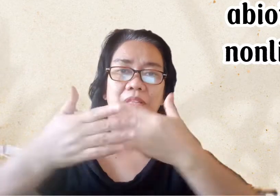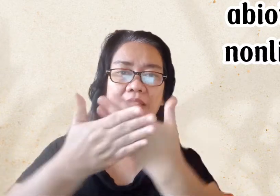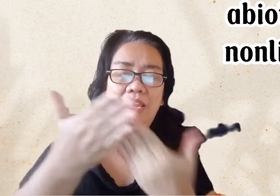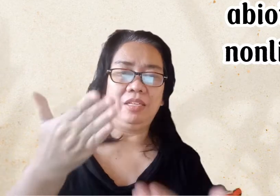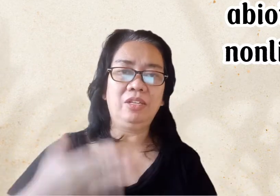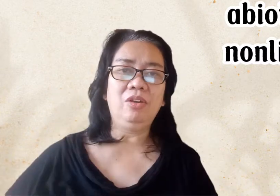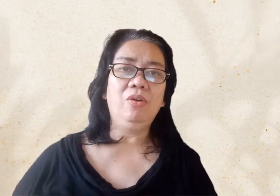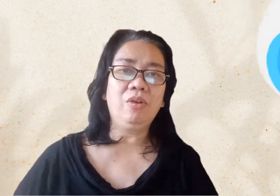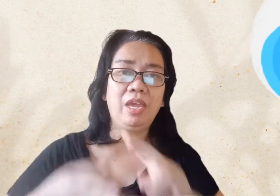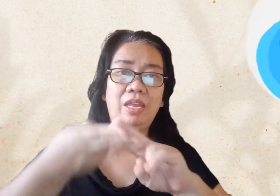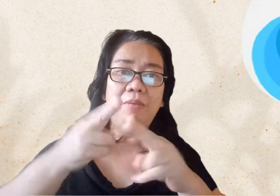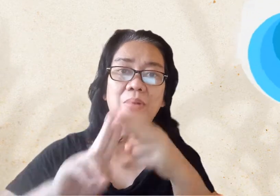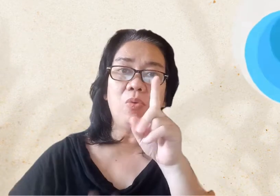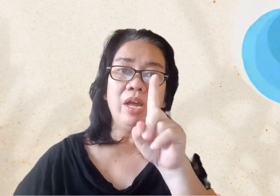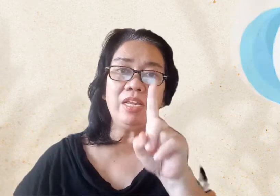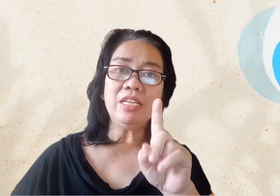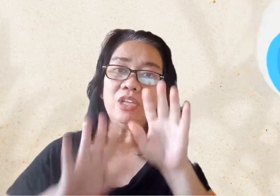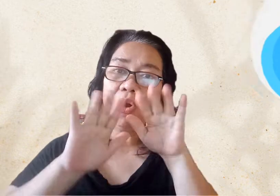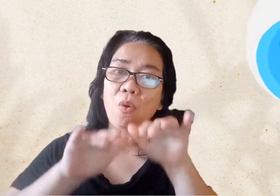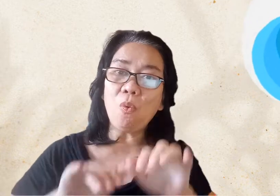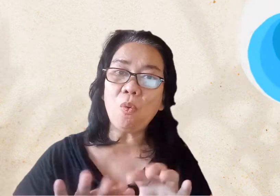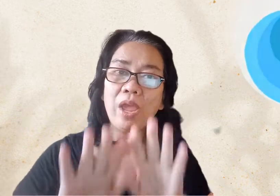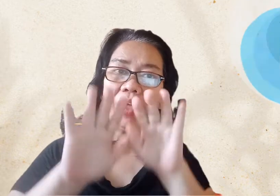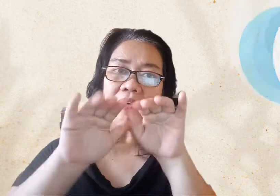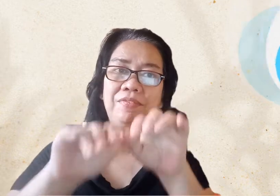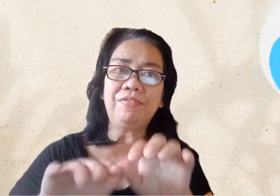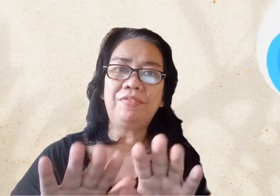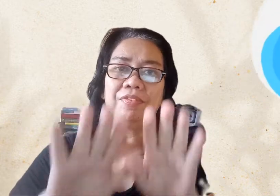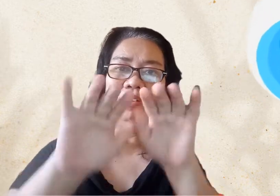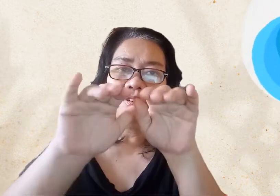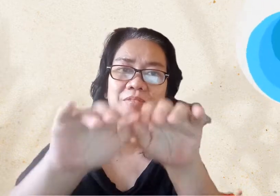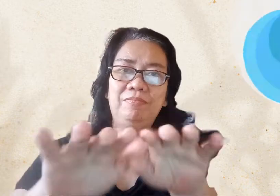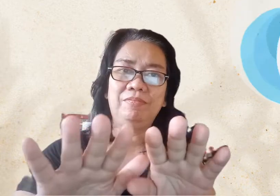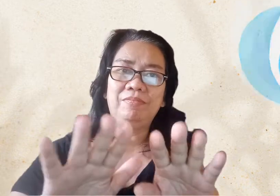-living things. Okay, number one is wave.